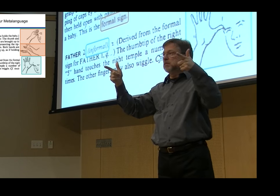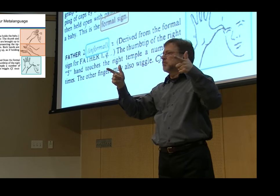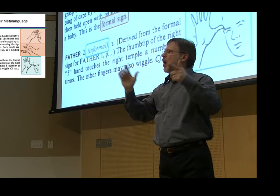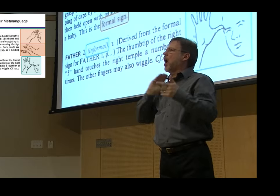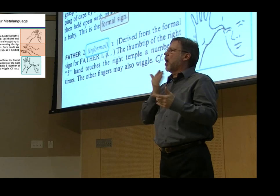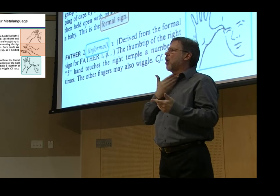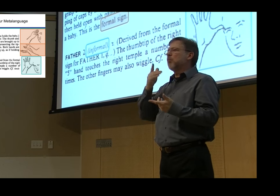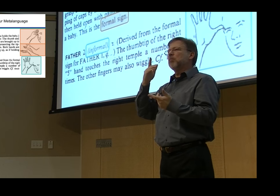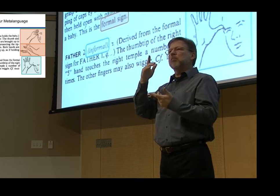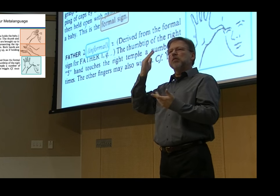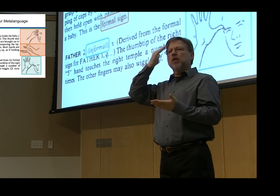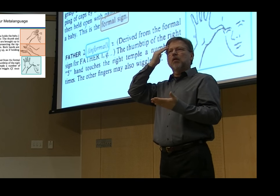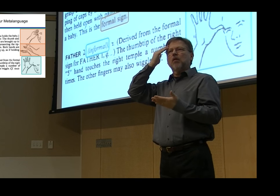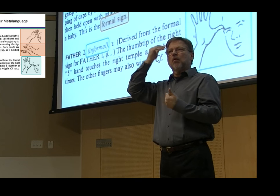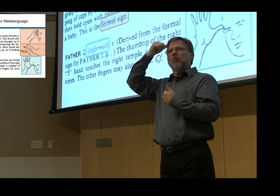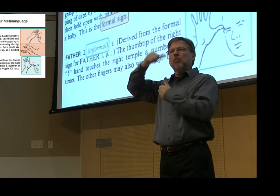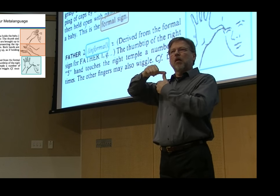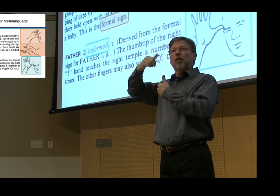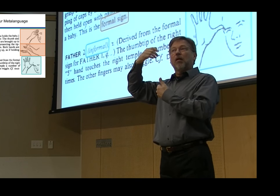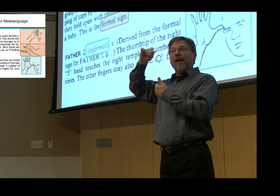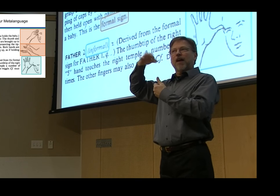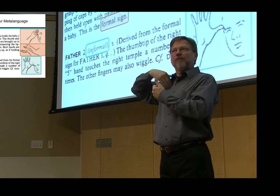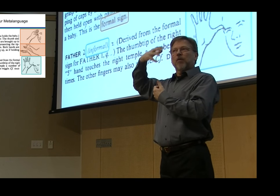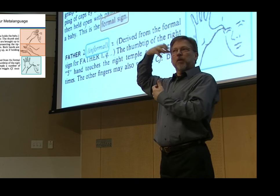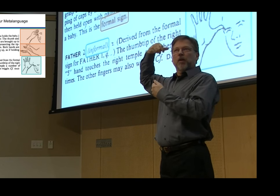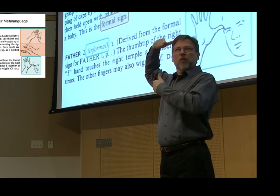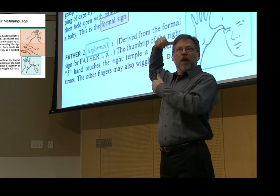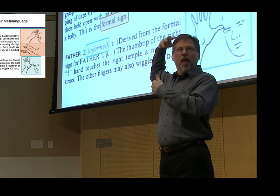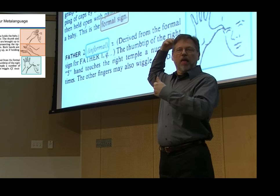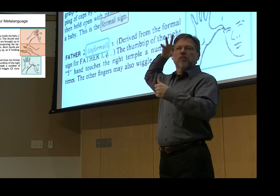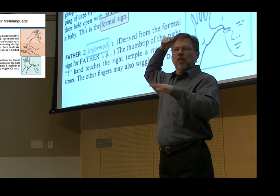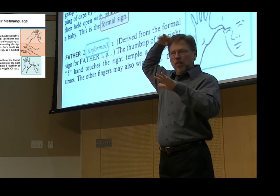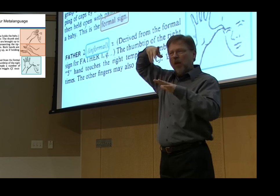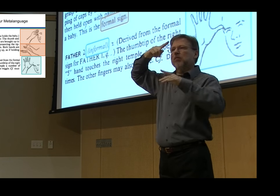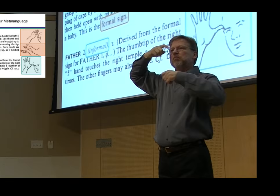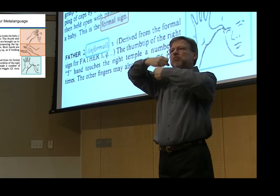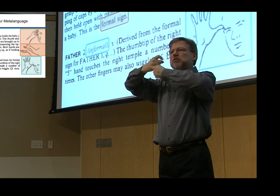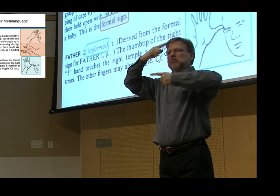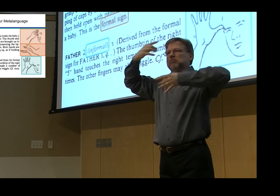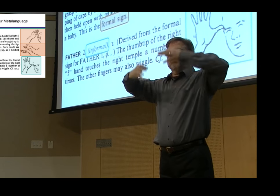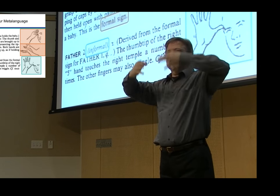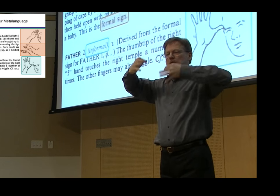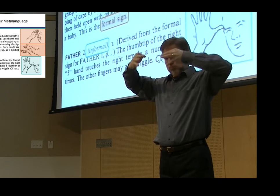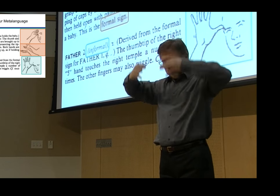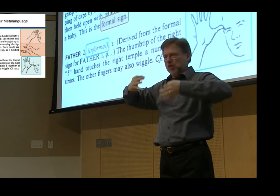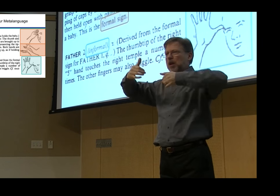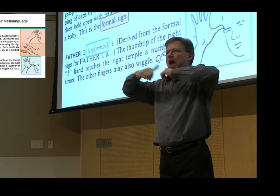sign. This was Sternberg's accounting of our meta-linguistic knowledge or memory of how